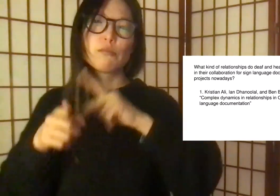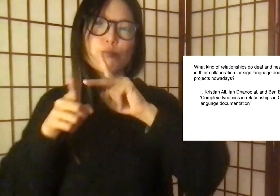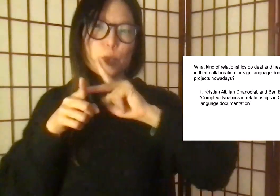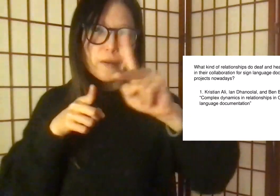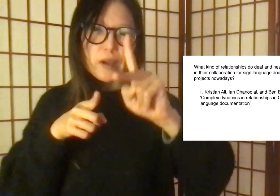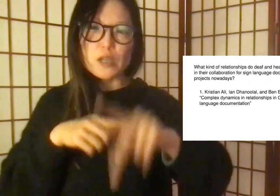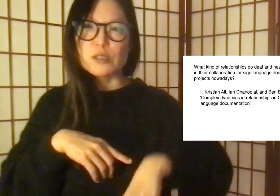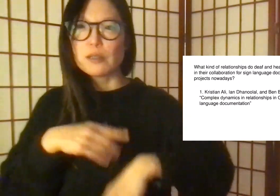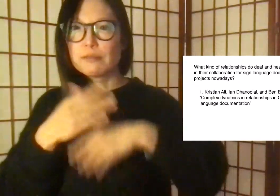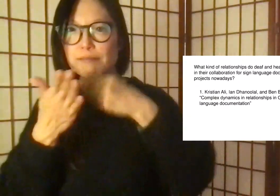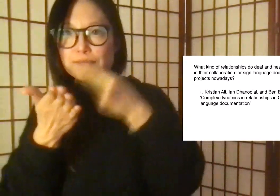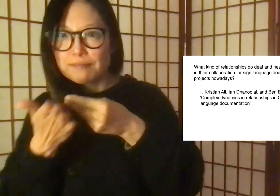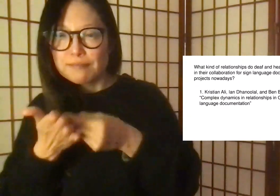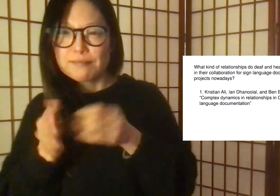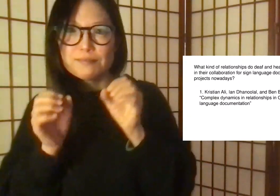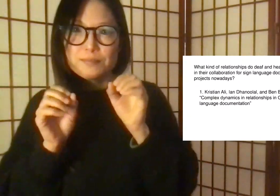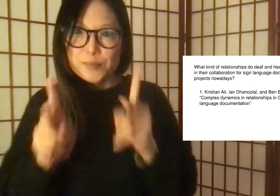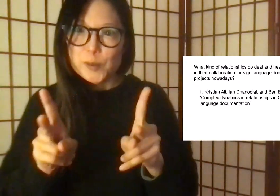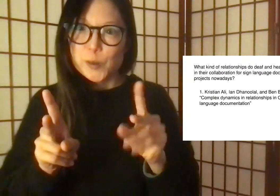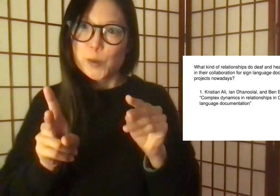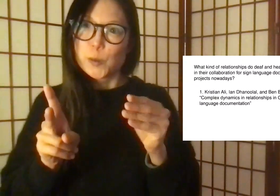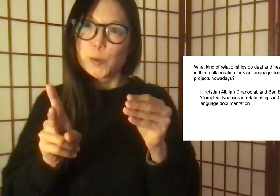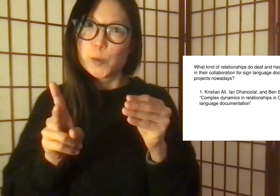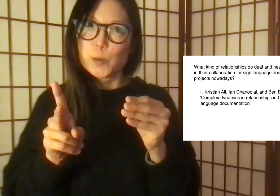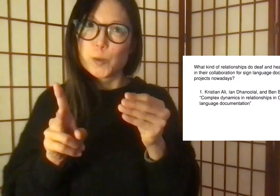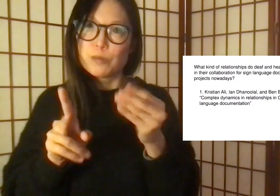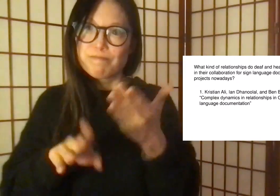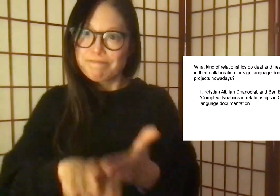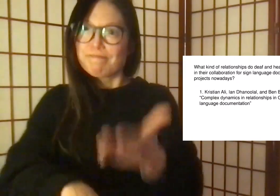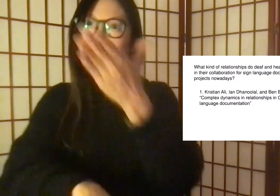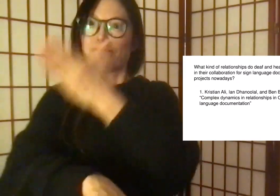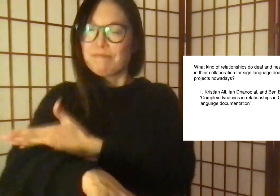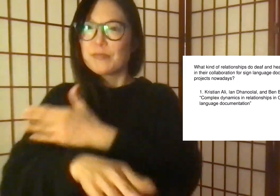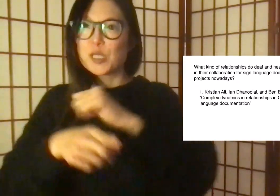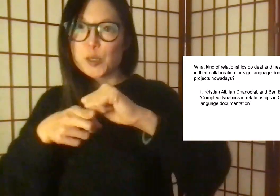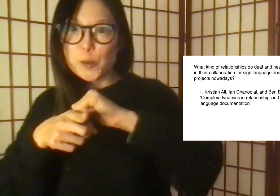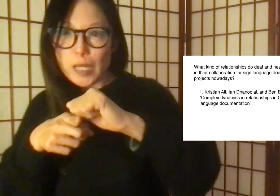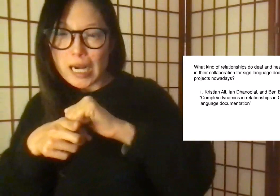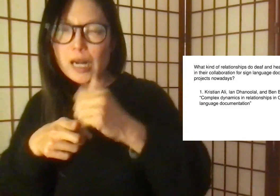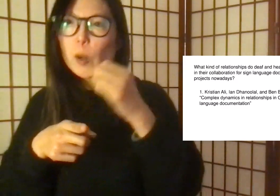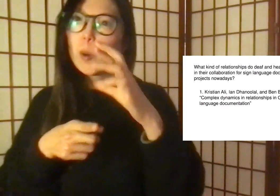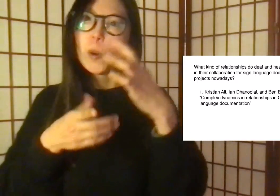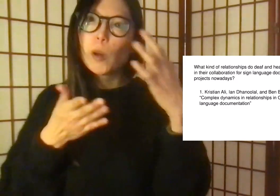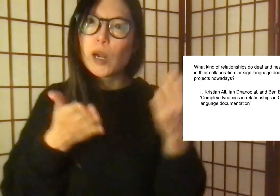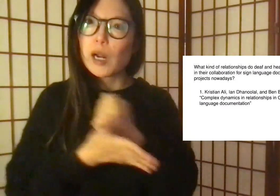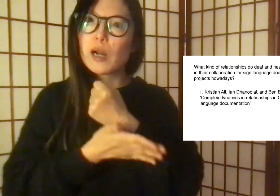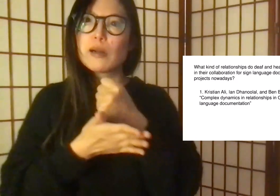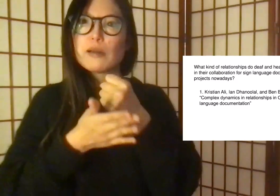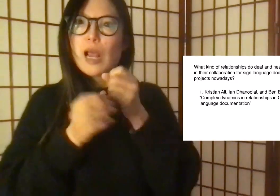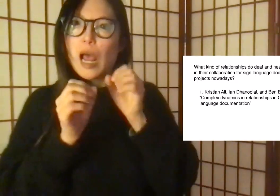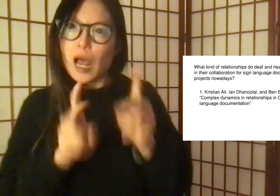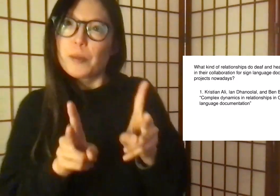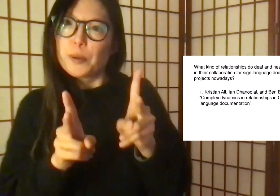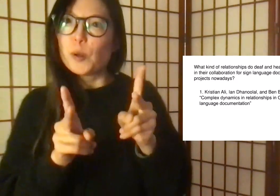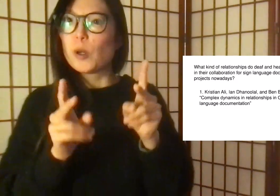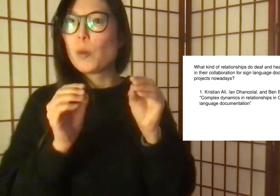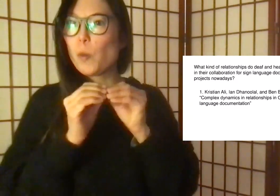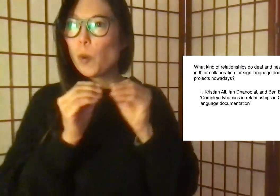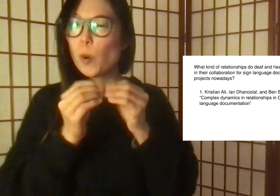leave to access educational and professional opportunities for more training, or mentorship,